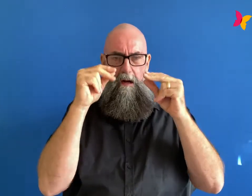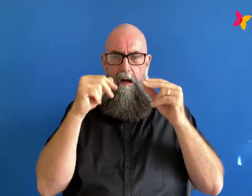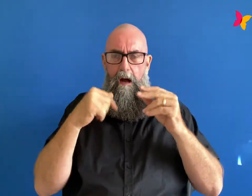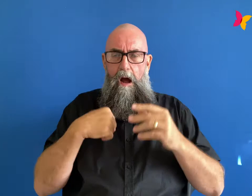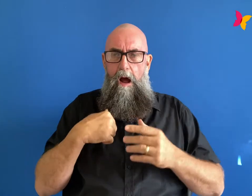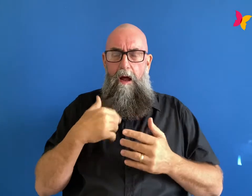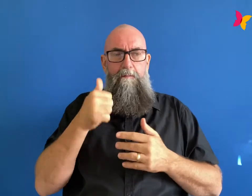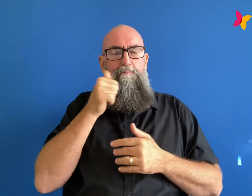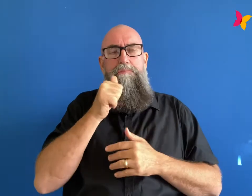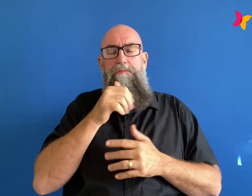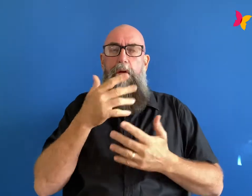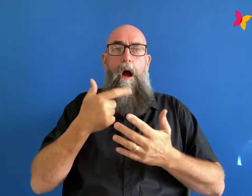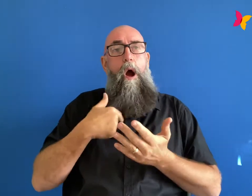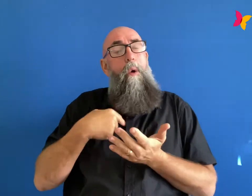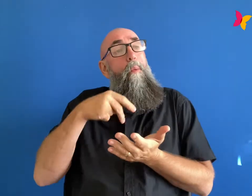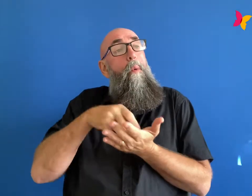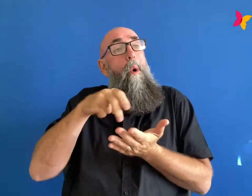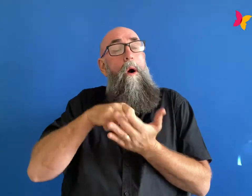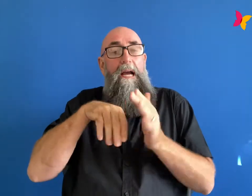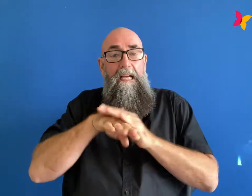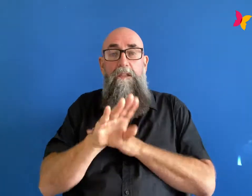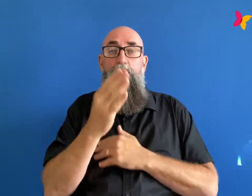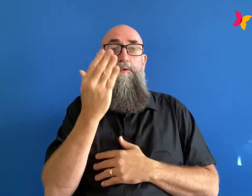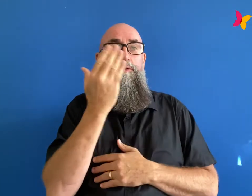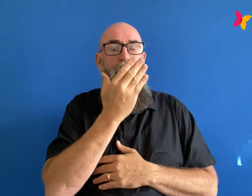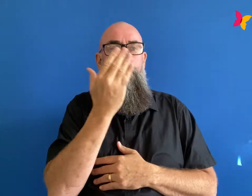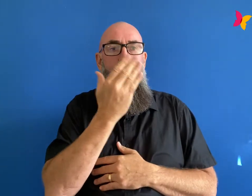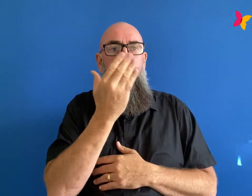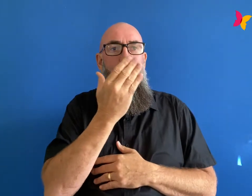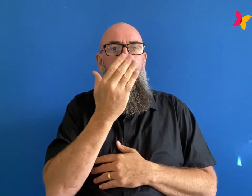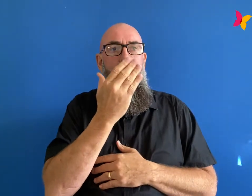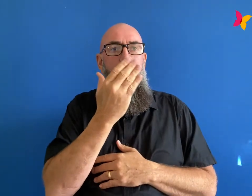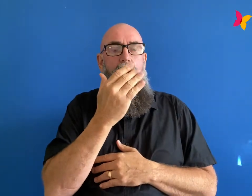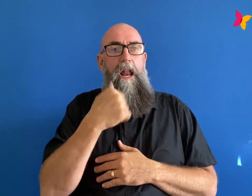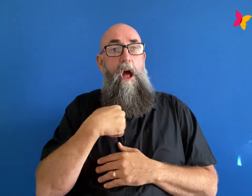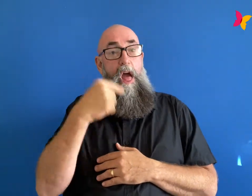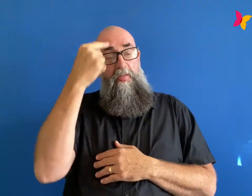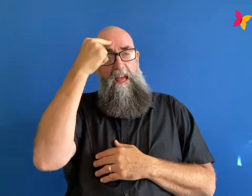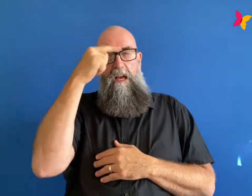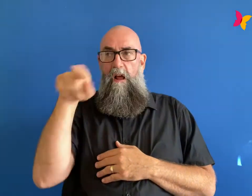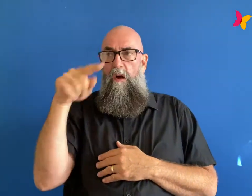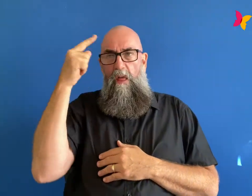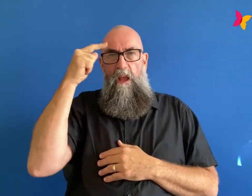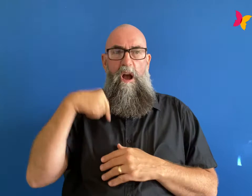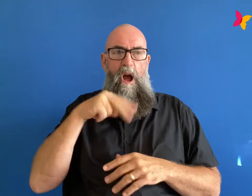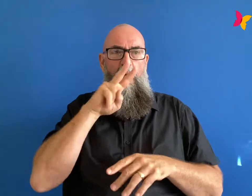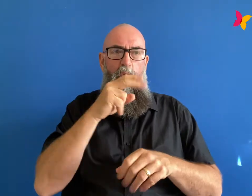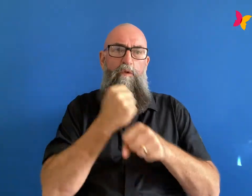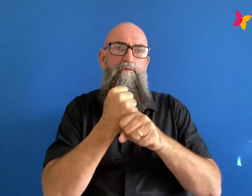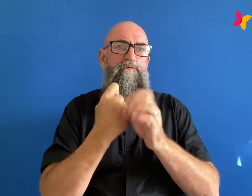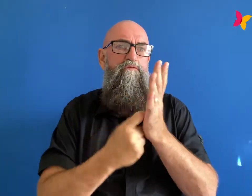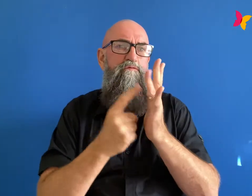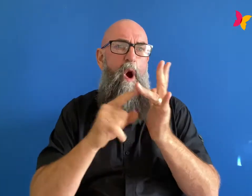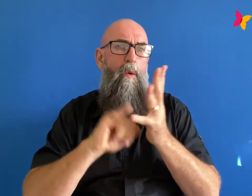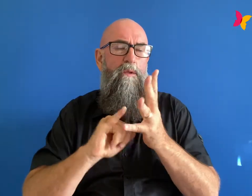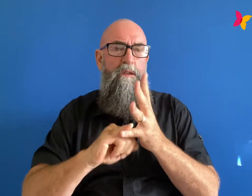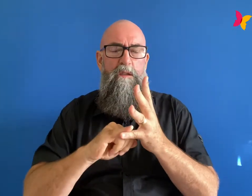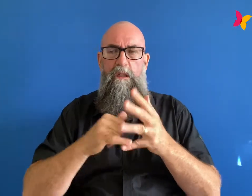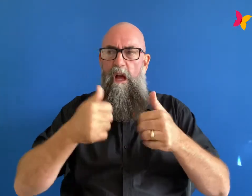into school it's like everyone's looking at you you look gross like you're disgusting why like what are you doing do you